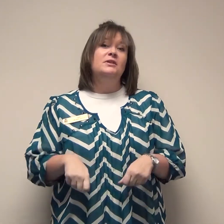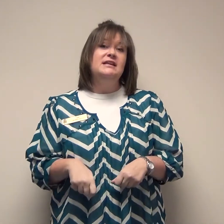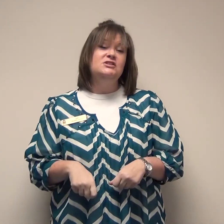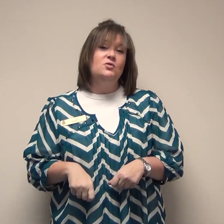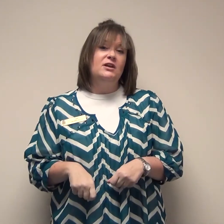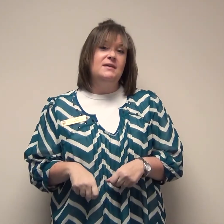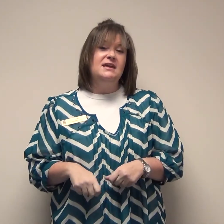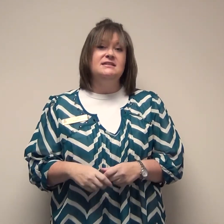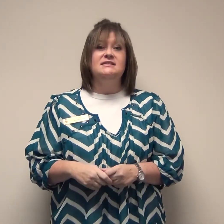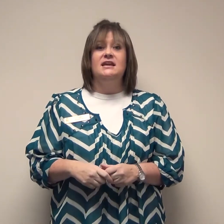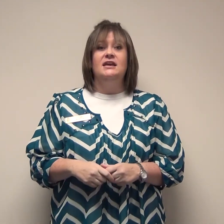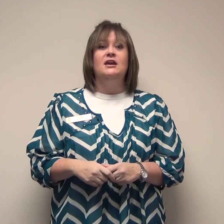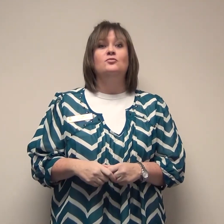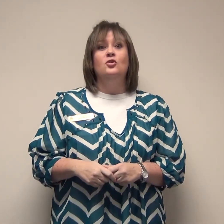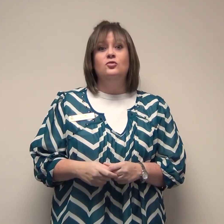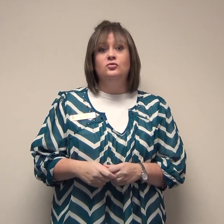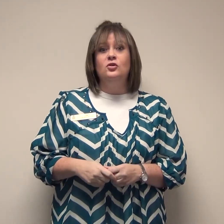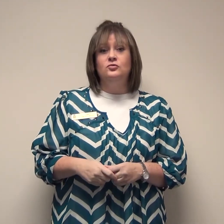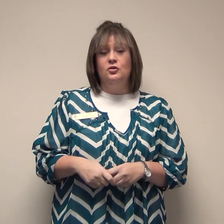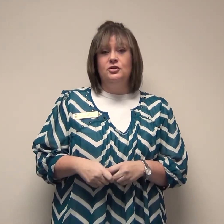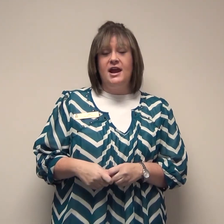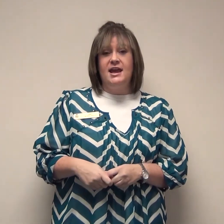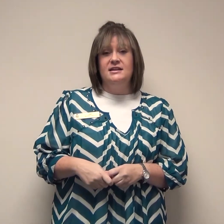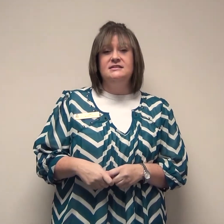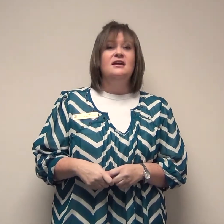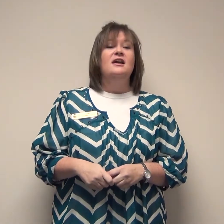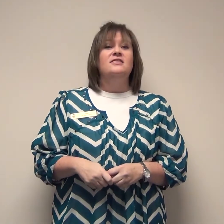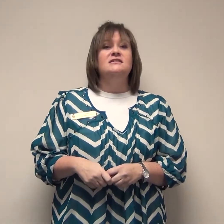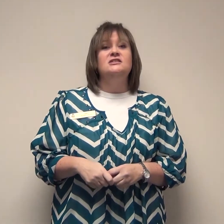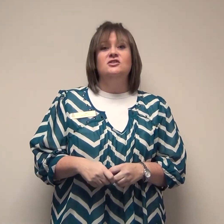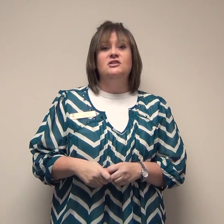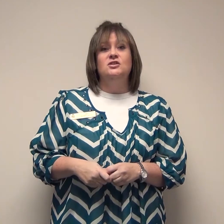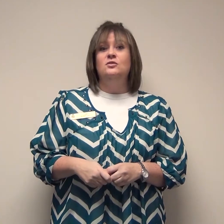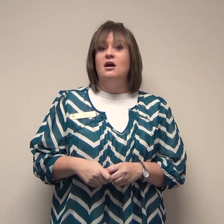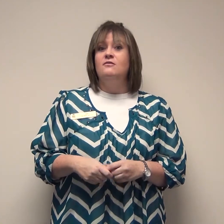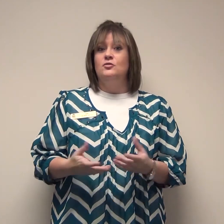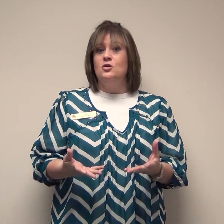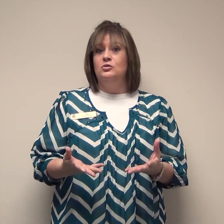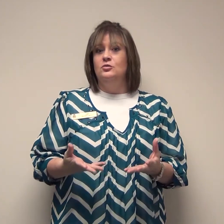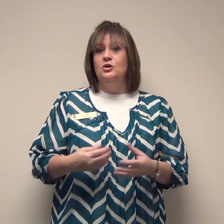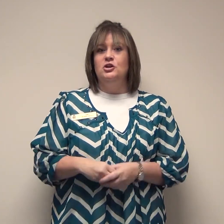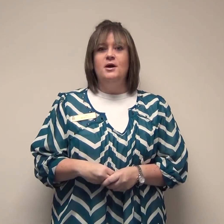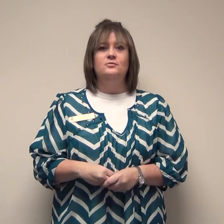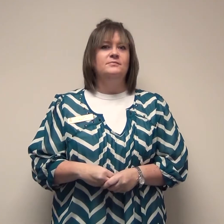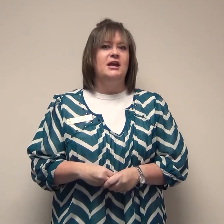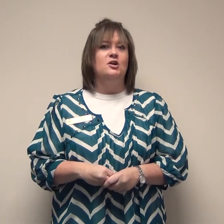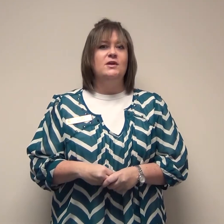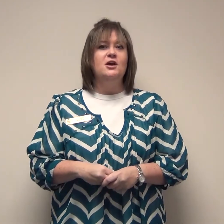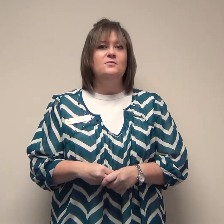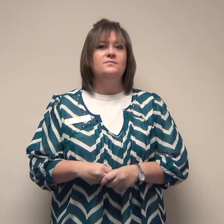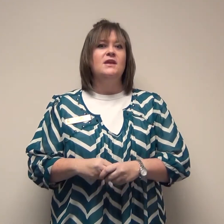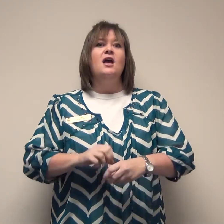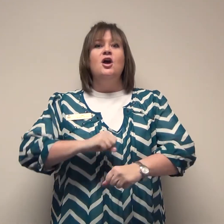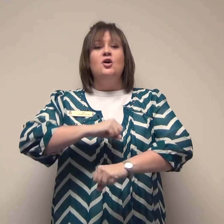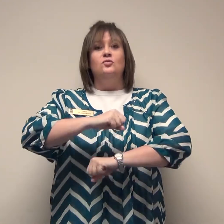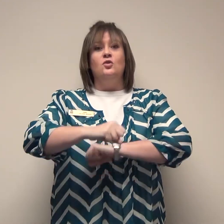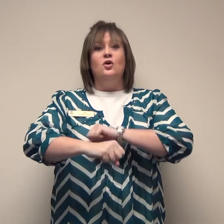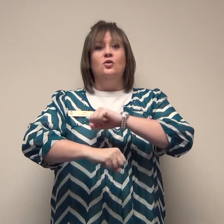please join me in singing Roll Roll Roll Your Hands. This is to the tune of Roll Roll Roll Your Bow. Here we go. Roll